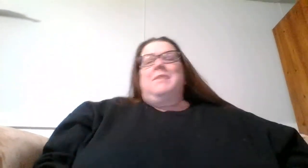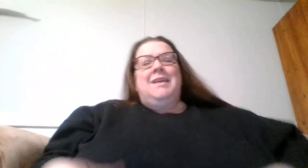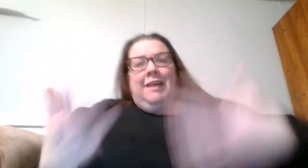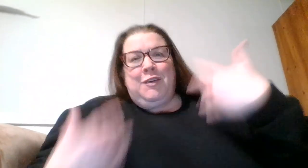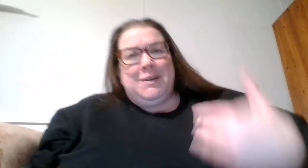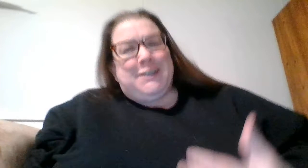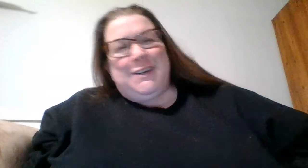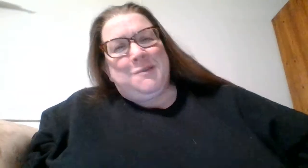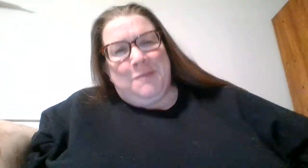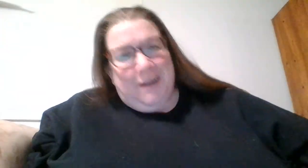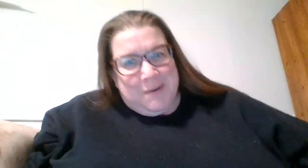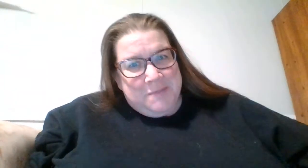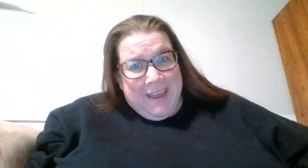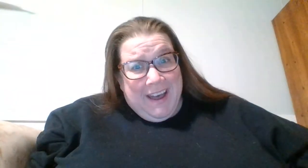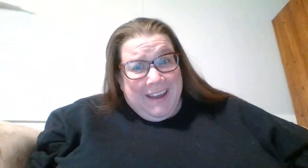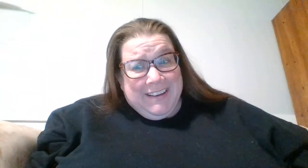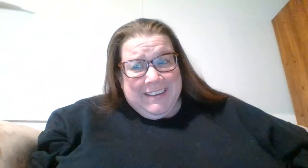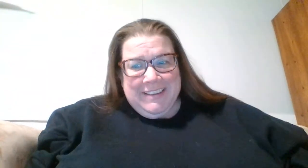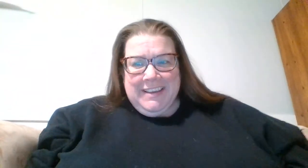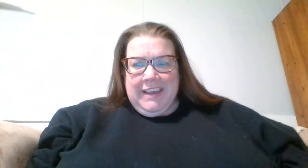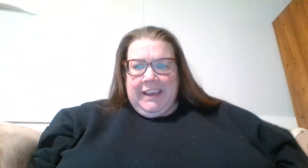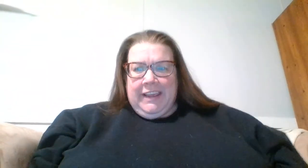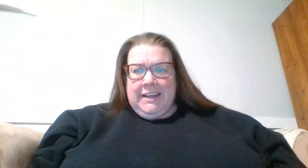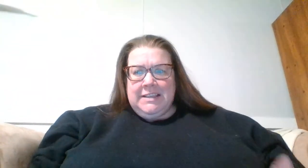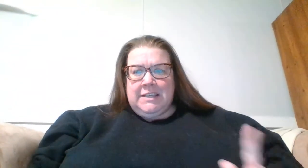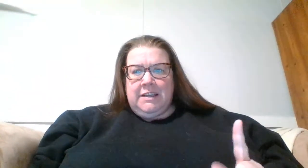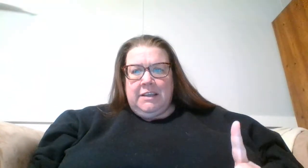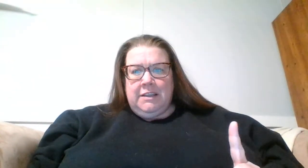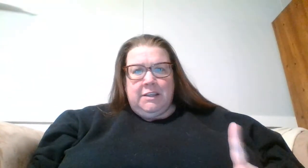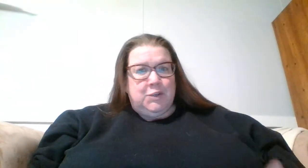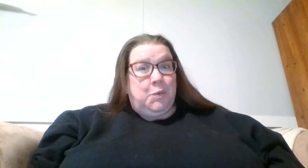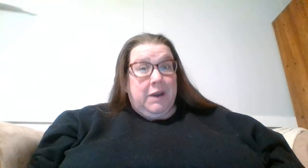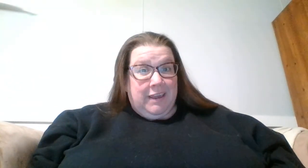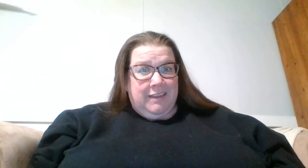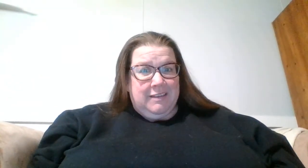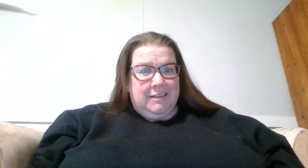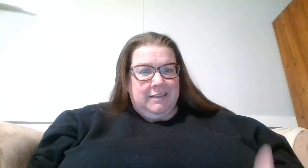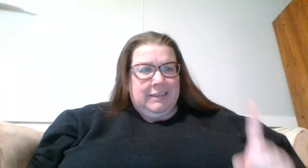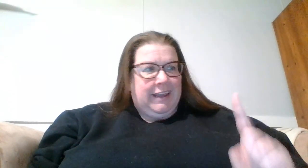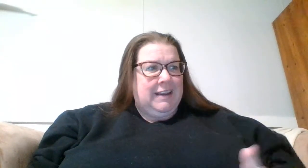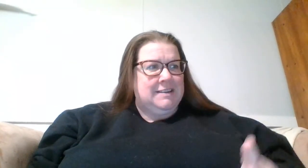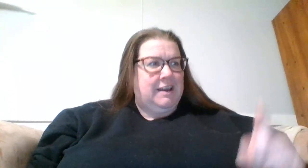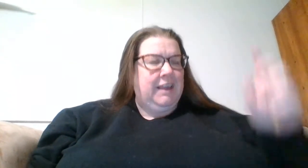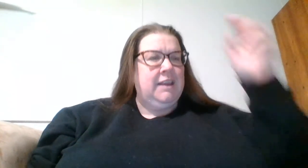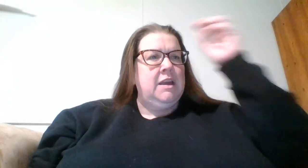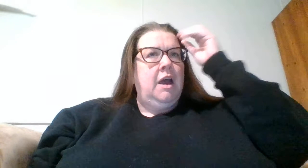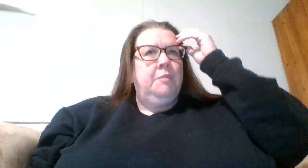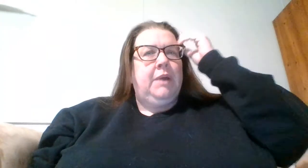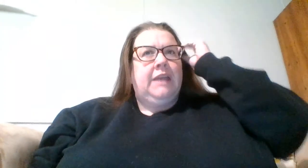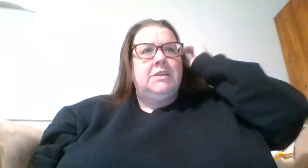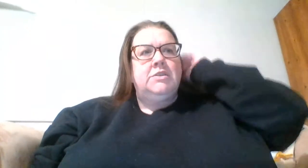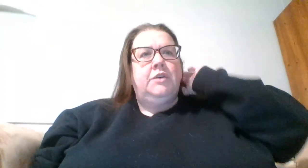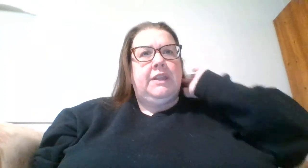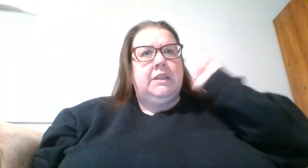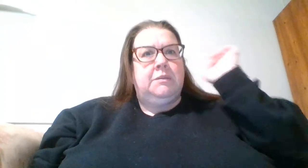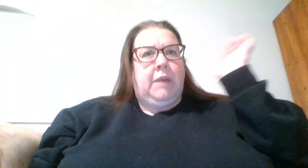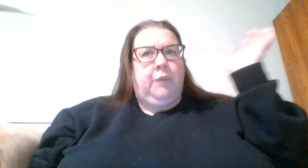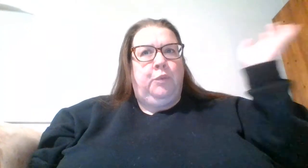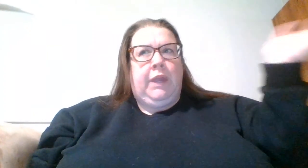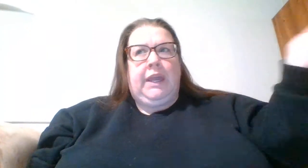If you're returning, welcome back. It is the 20th, late at night, but I just know that my week